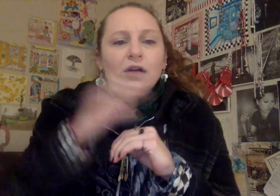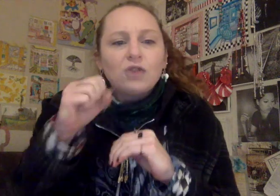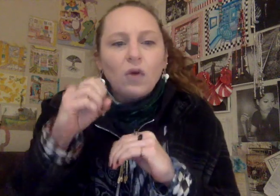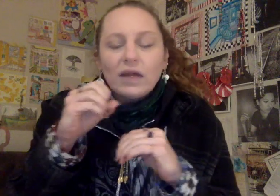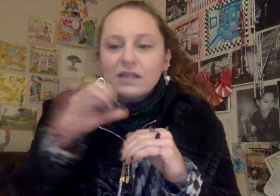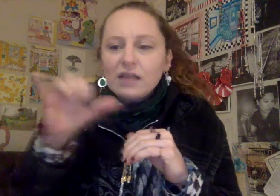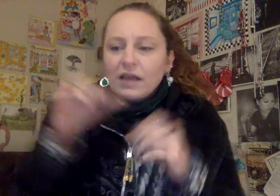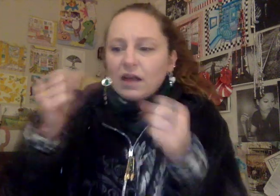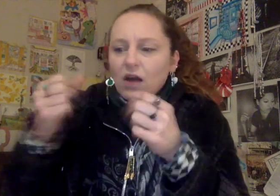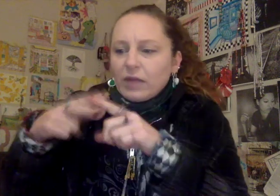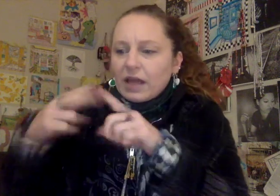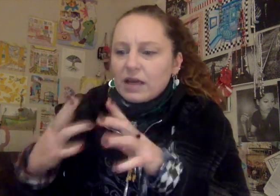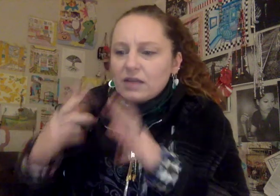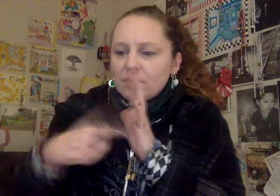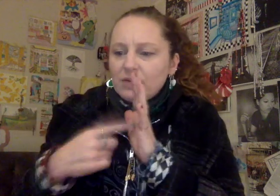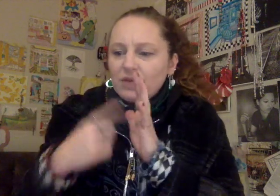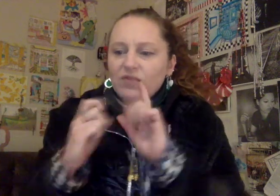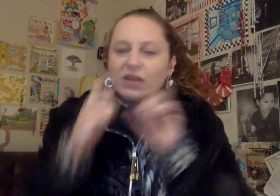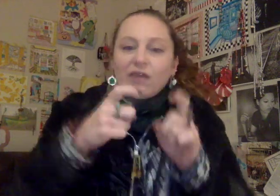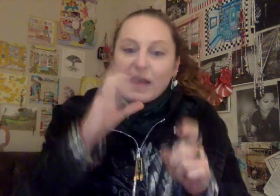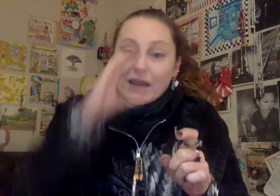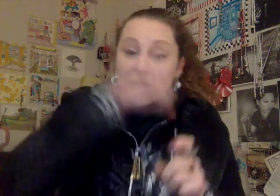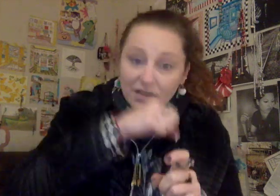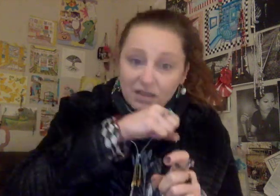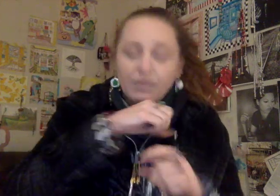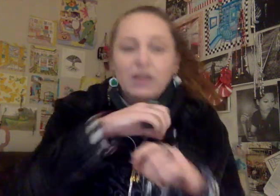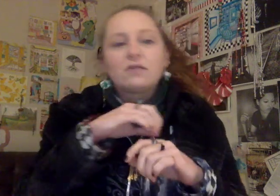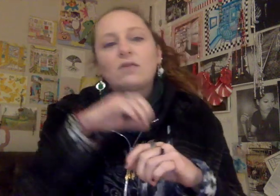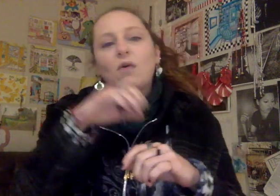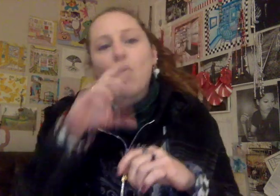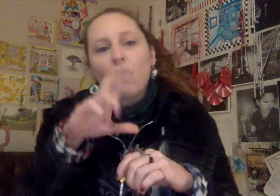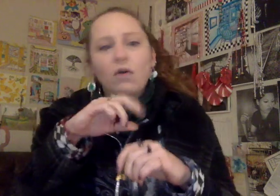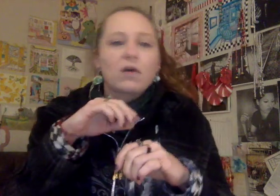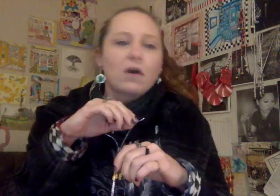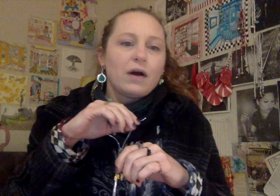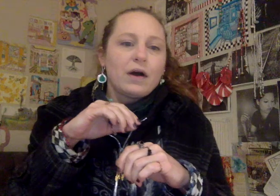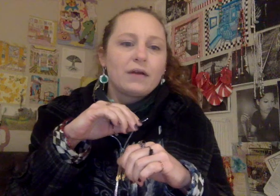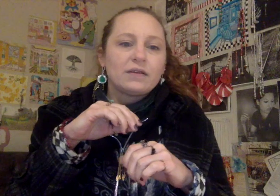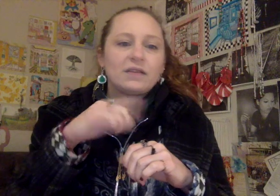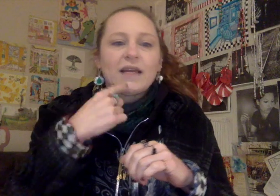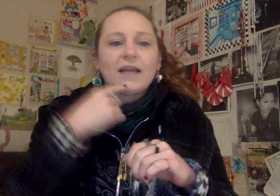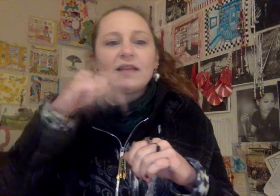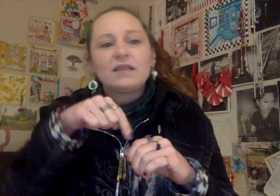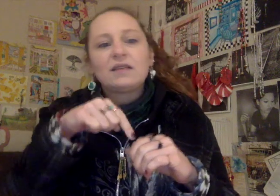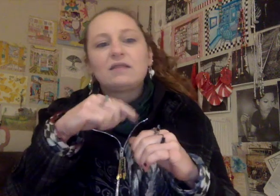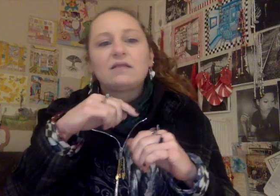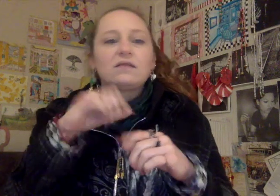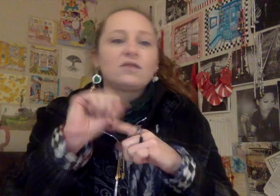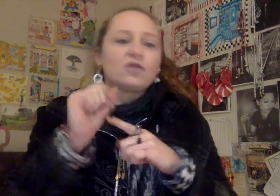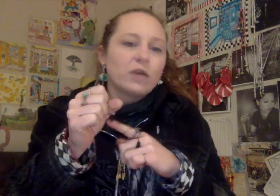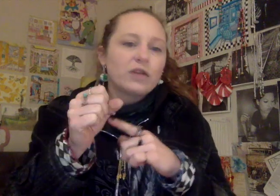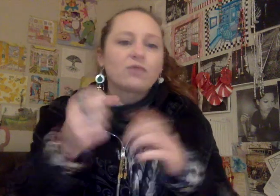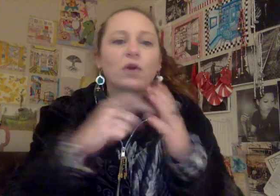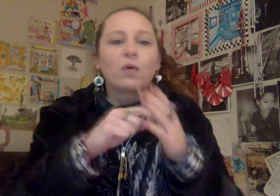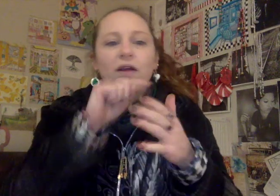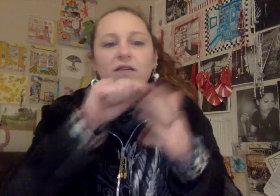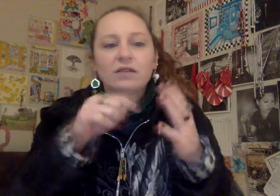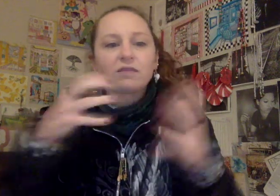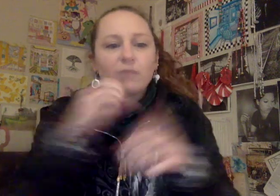so it's like an auto mechanic. Sometimes you have to give like an estimate or, uh, say this situation requires this much